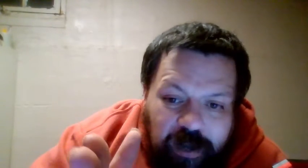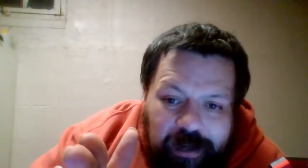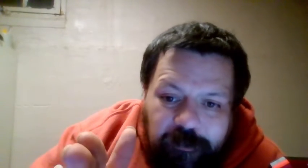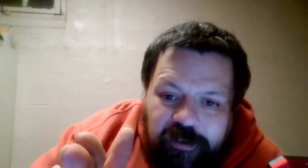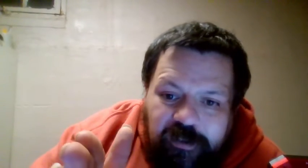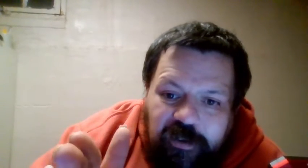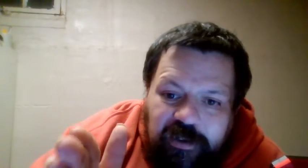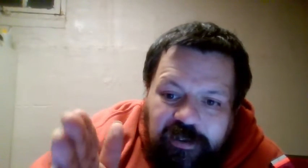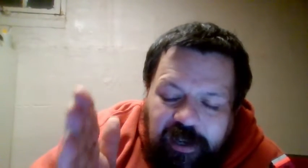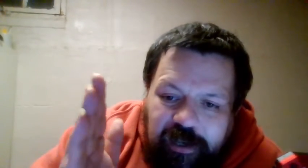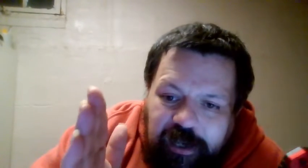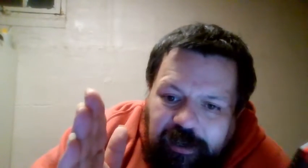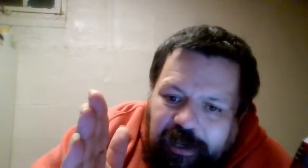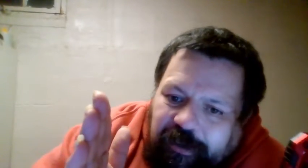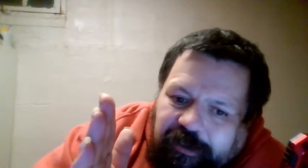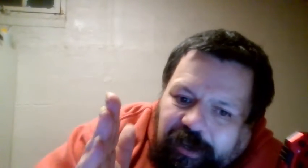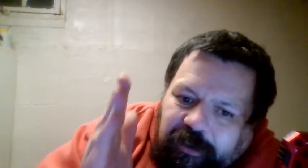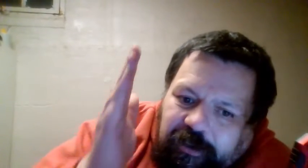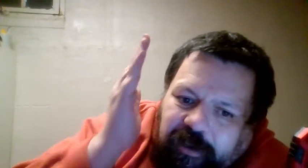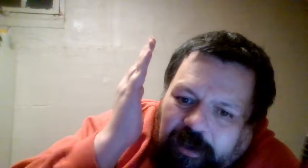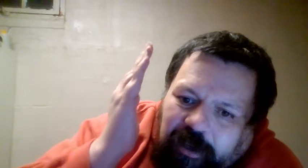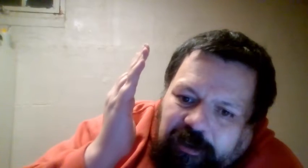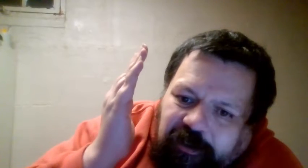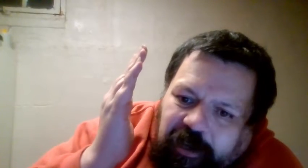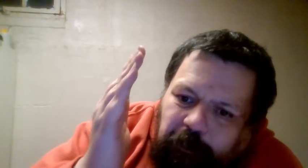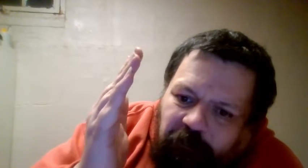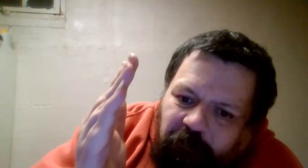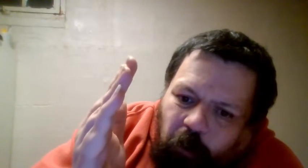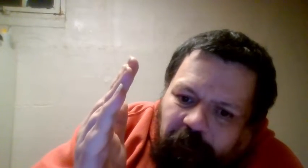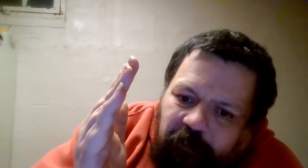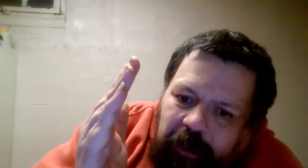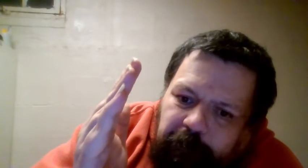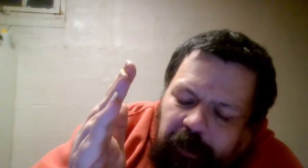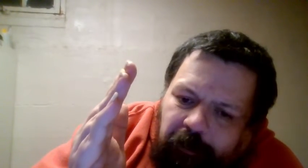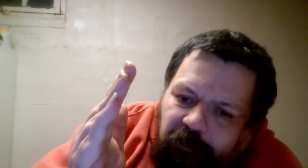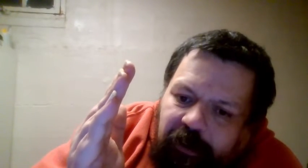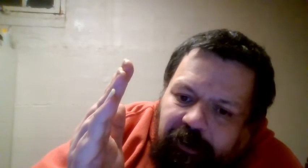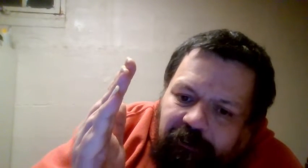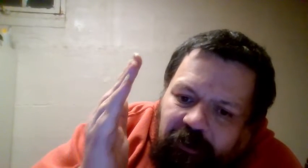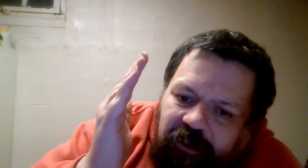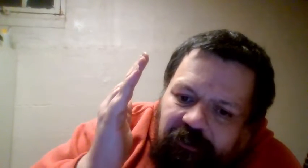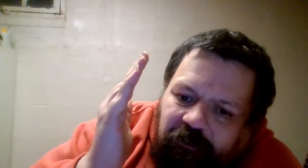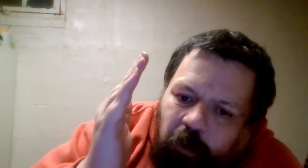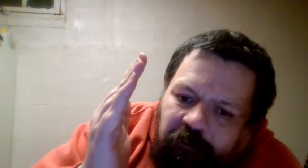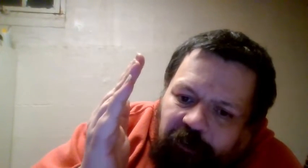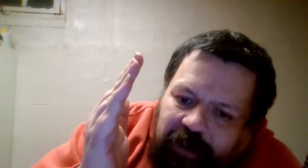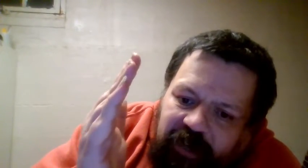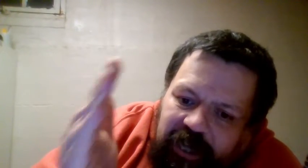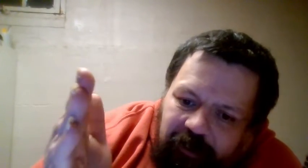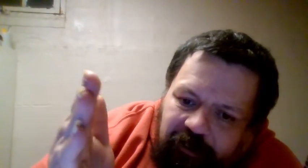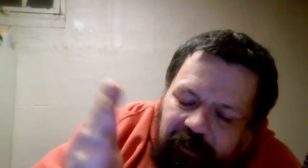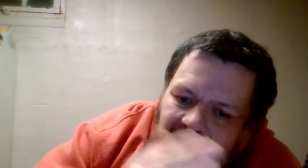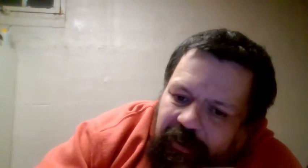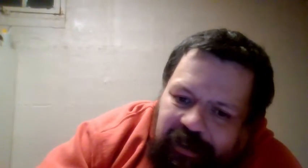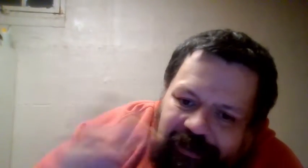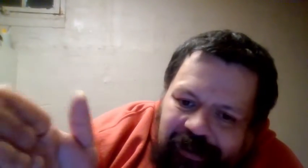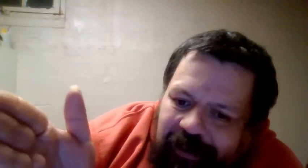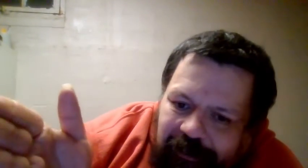Survivor Series, again, like I said, is a team of four or five babyfaces, versus four or five heels. That's it.